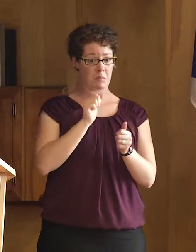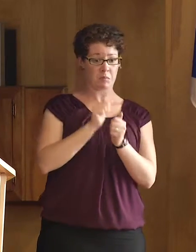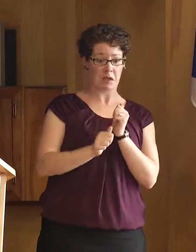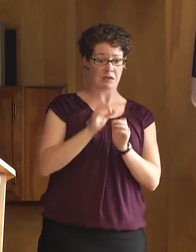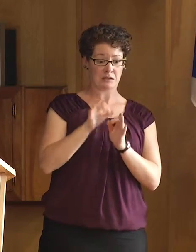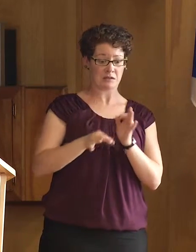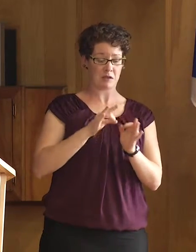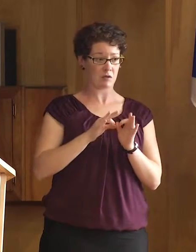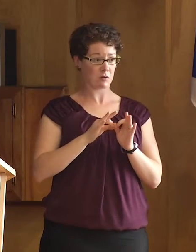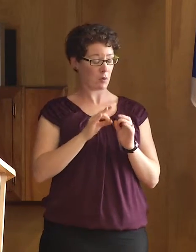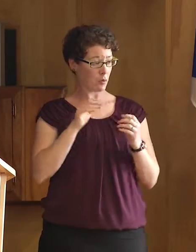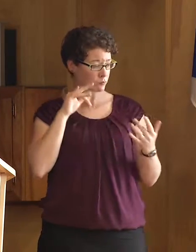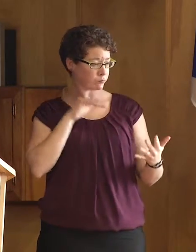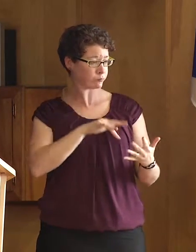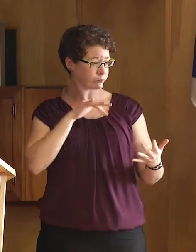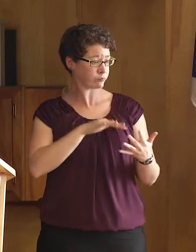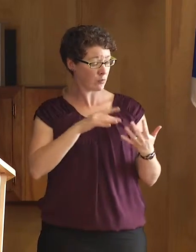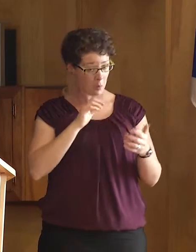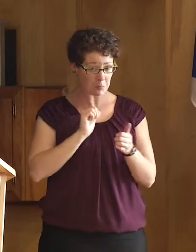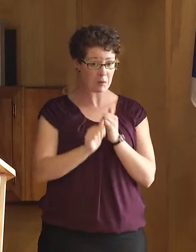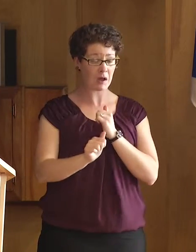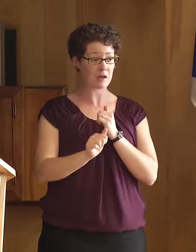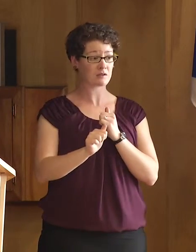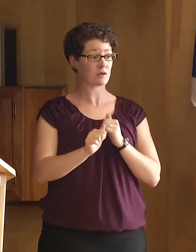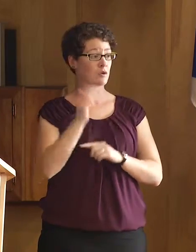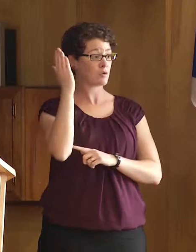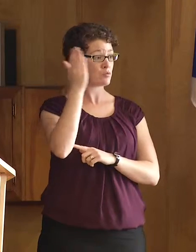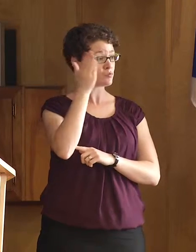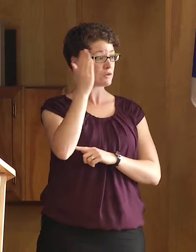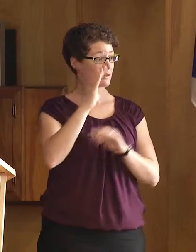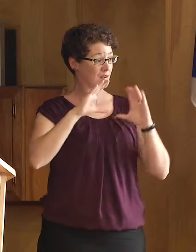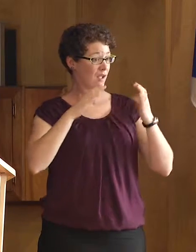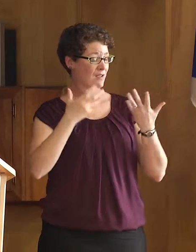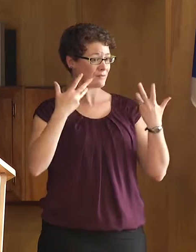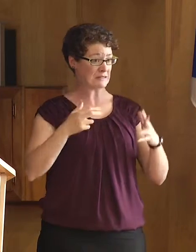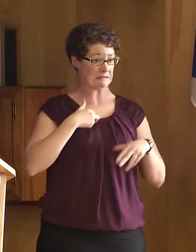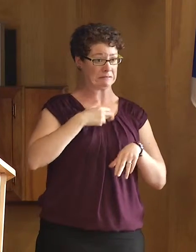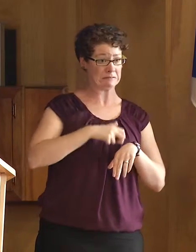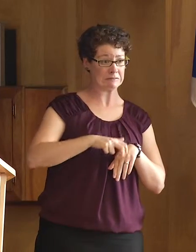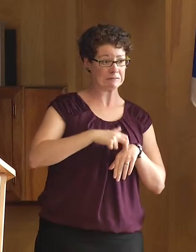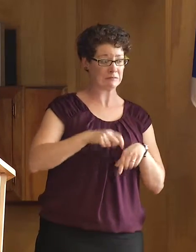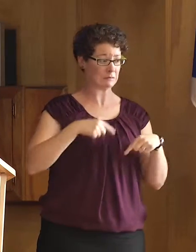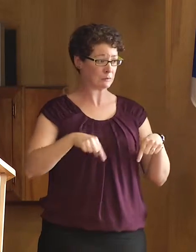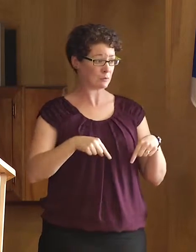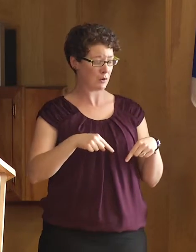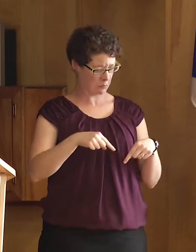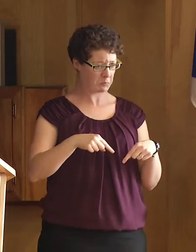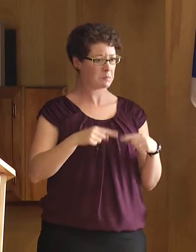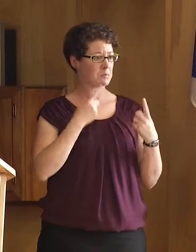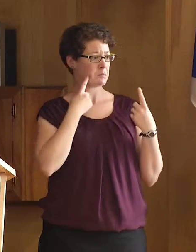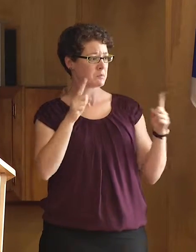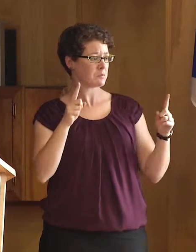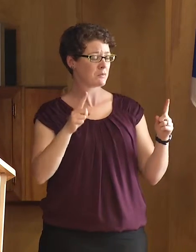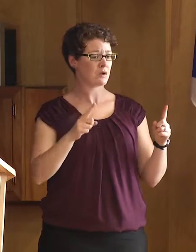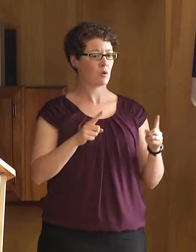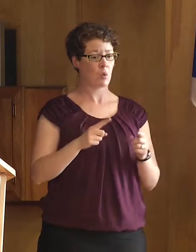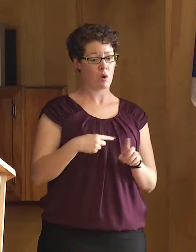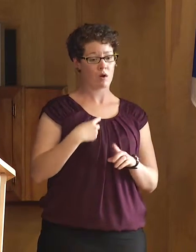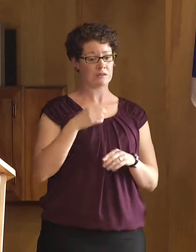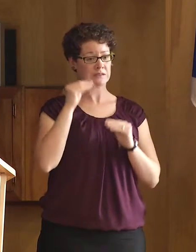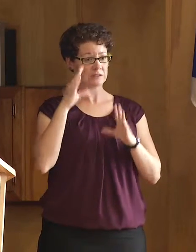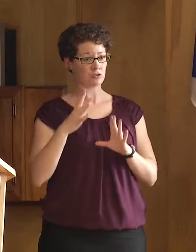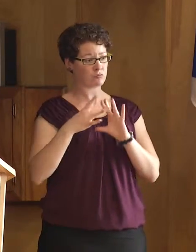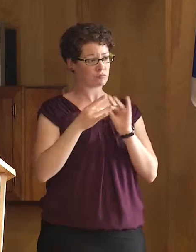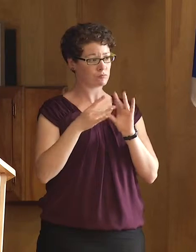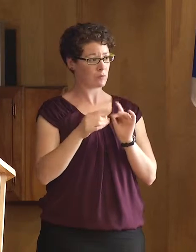for into the early morning hours, nailing that presentation in class despite your nervousness, or getting back a project with positive remarks from your